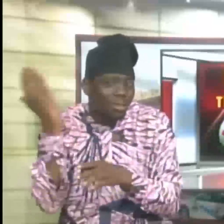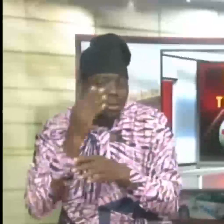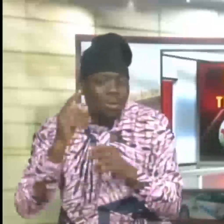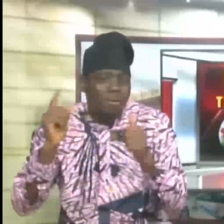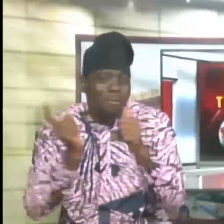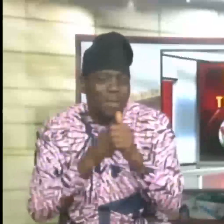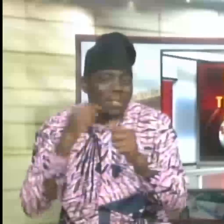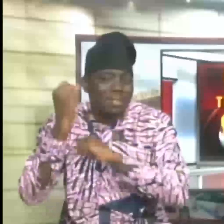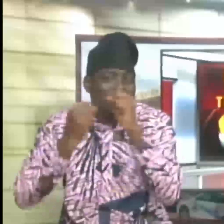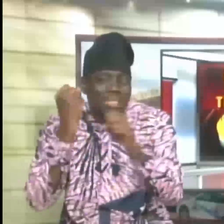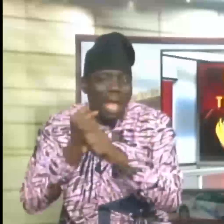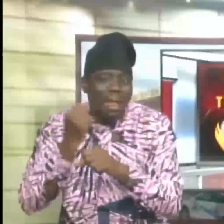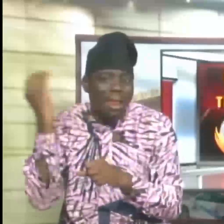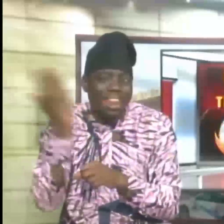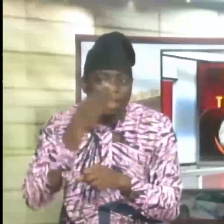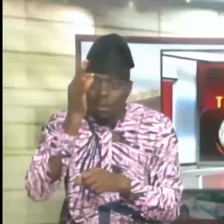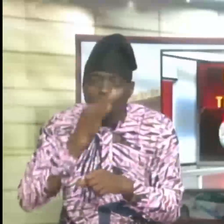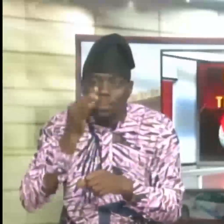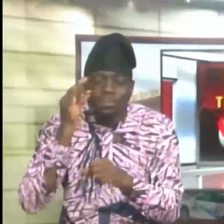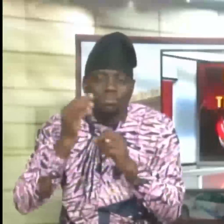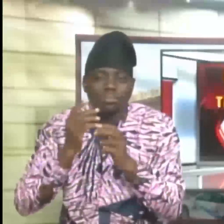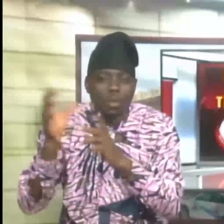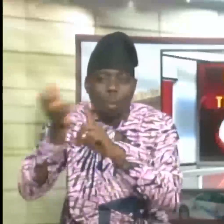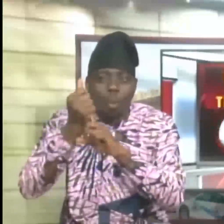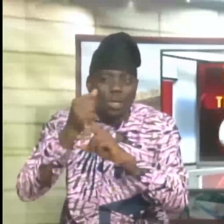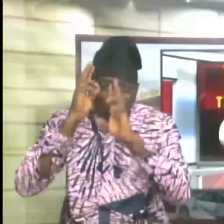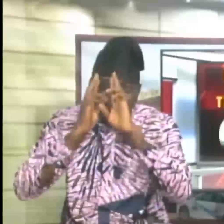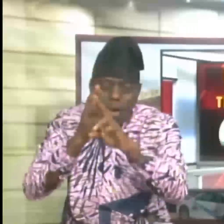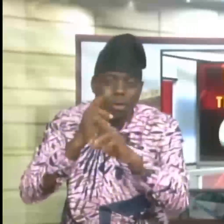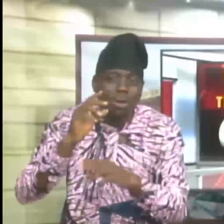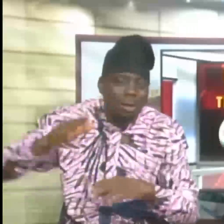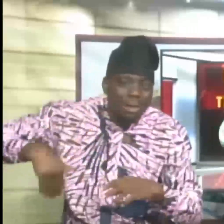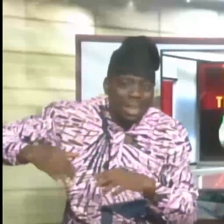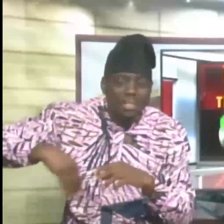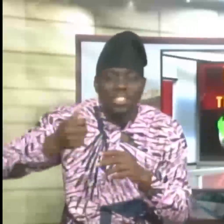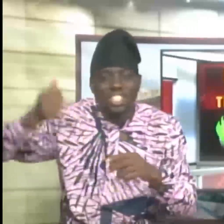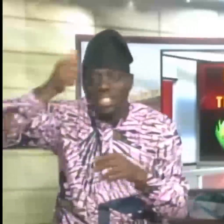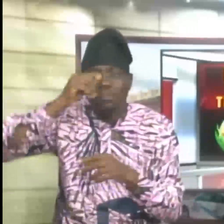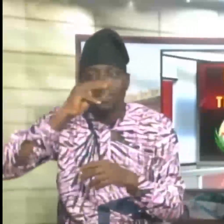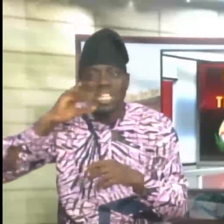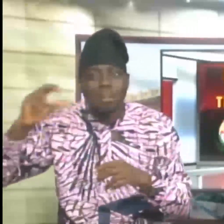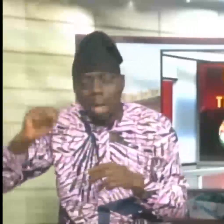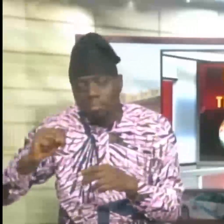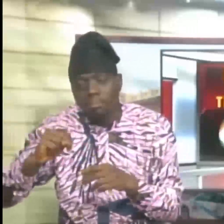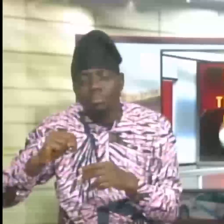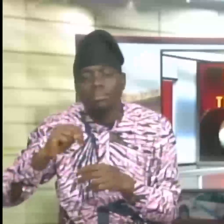Ramadan lecture, held in honor of the late chief imam of Egbaland, Sheik Liadi